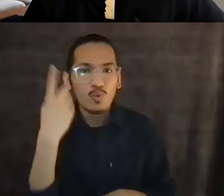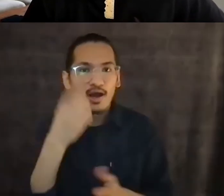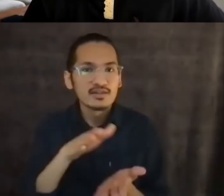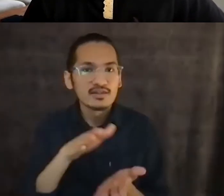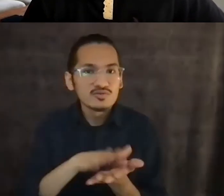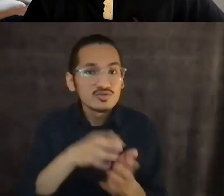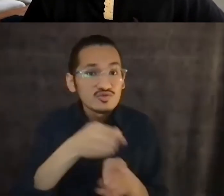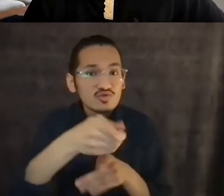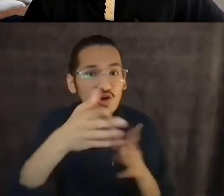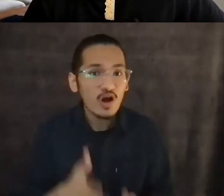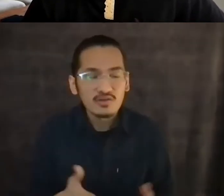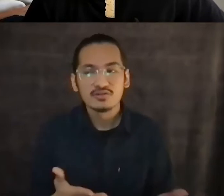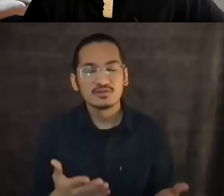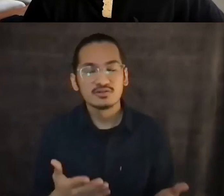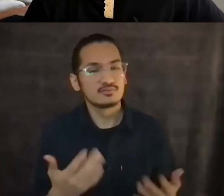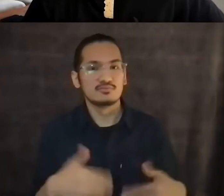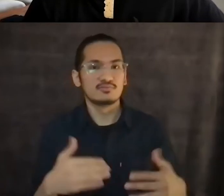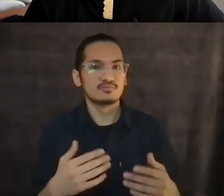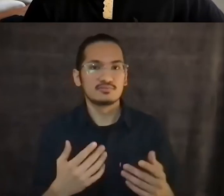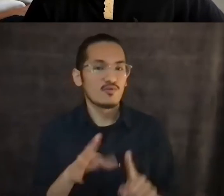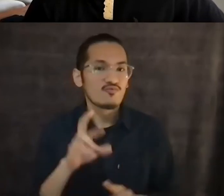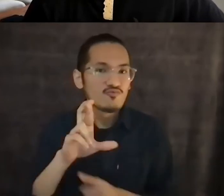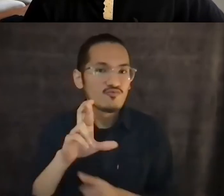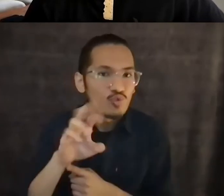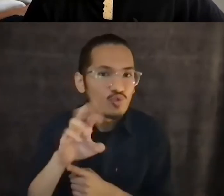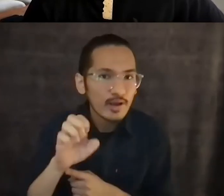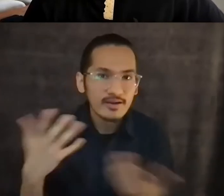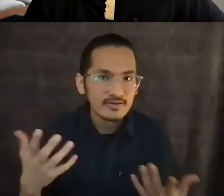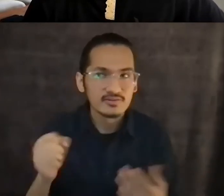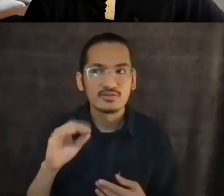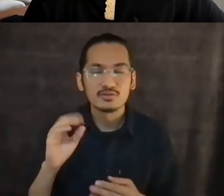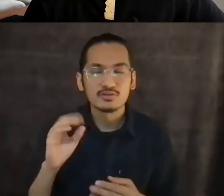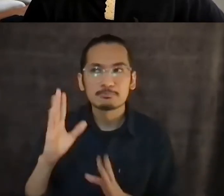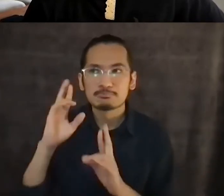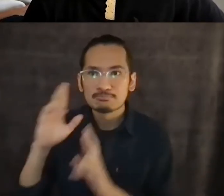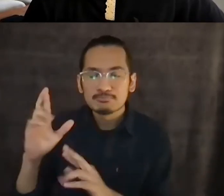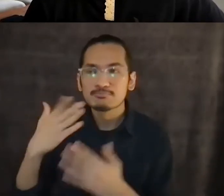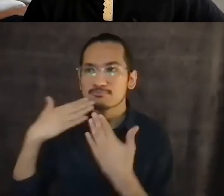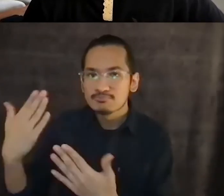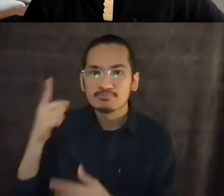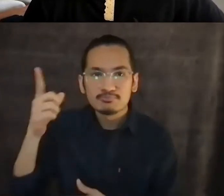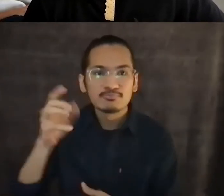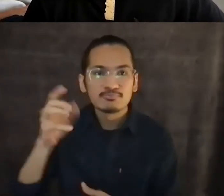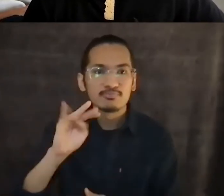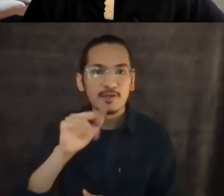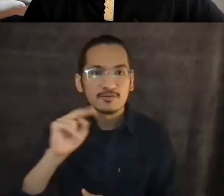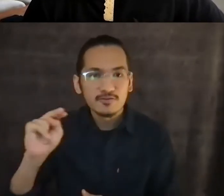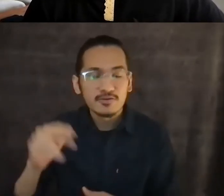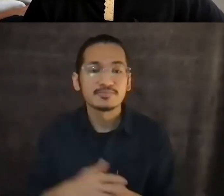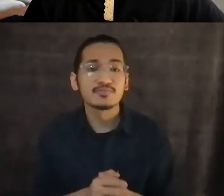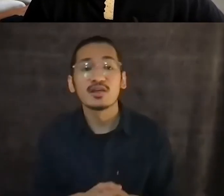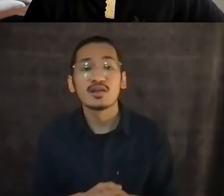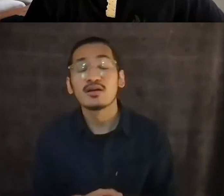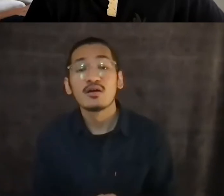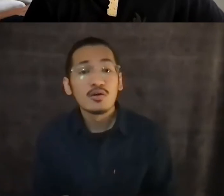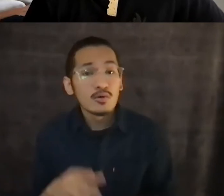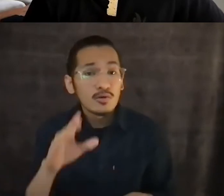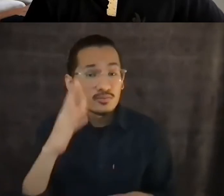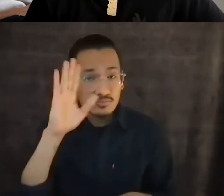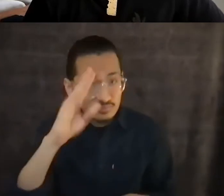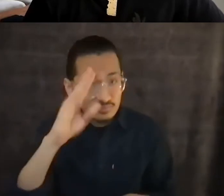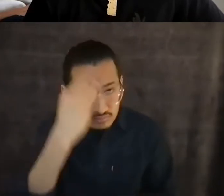know the question didn't ask for advice, but if anyone wanted my advice, it is that, um, if, you know, if you're trying to get something published